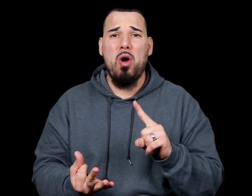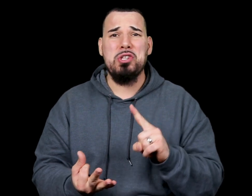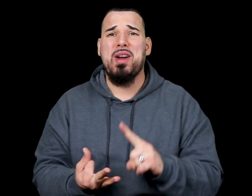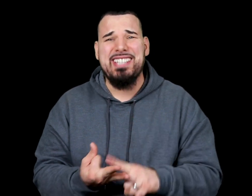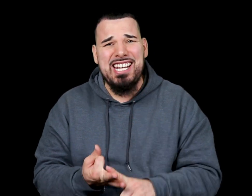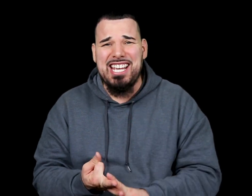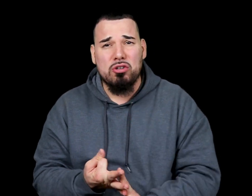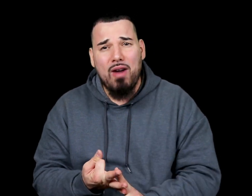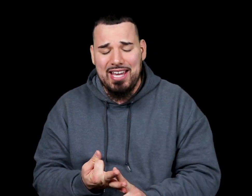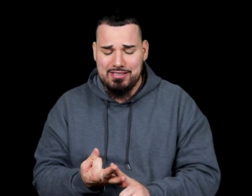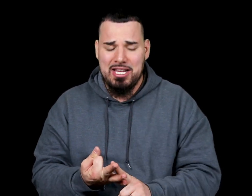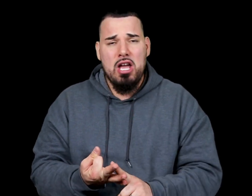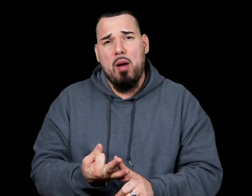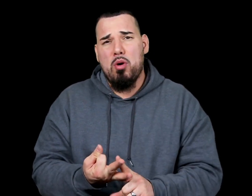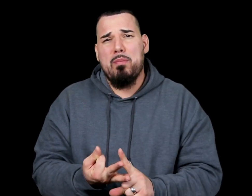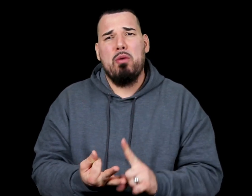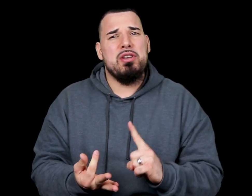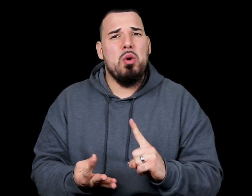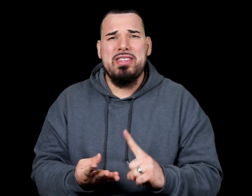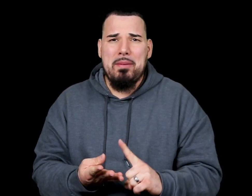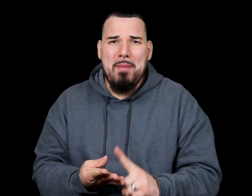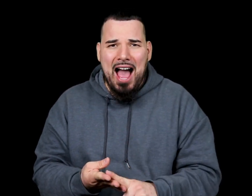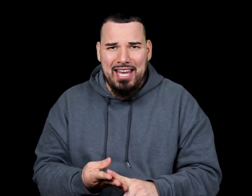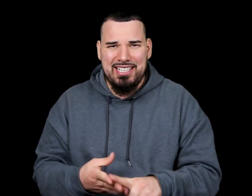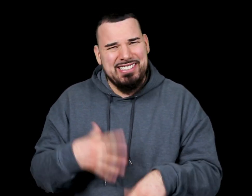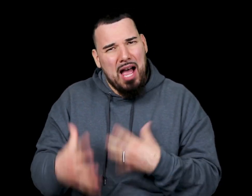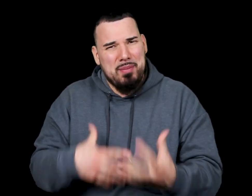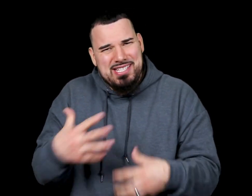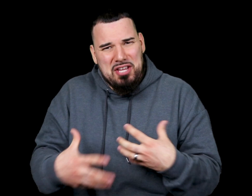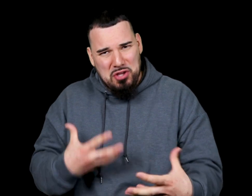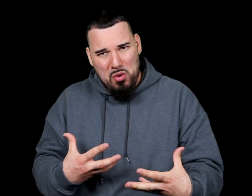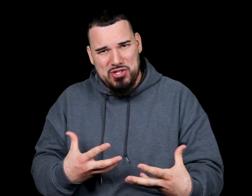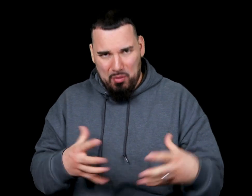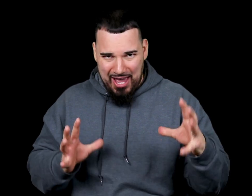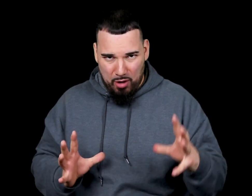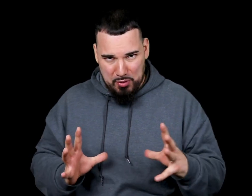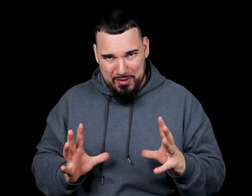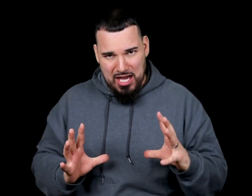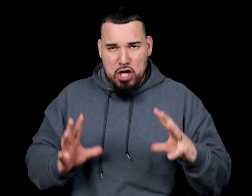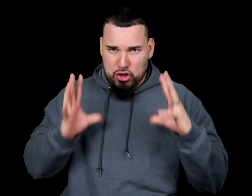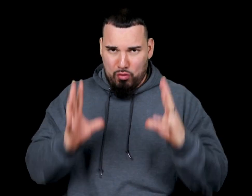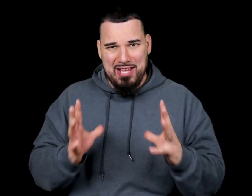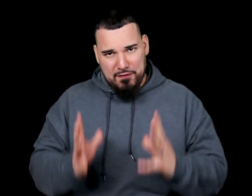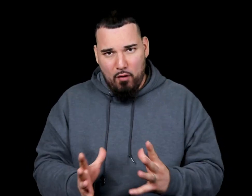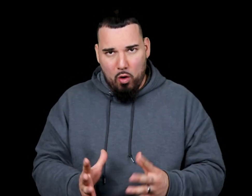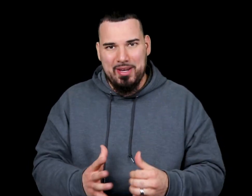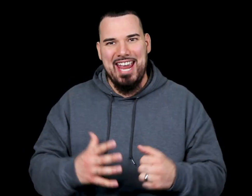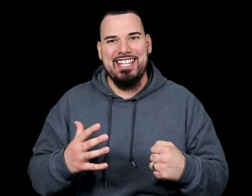on your identity in Christ, a book about renewing the mind and topics like those that will help you be transformed and